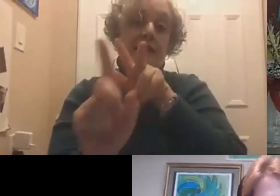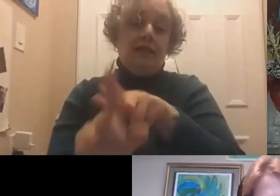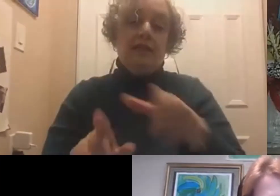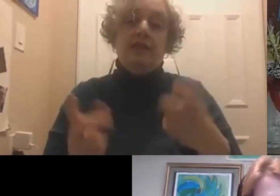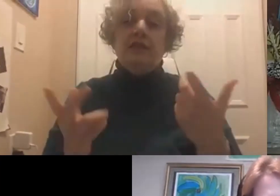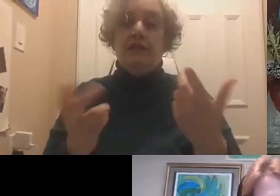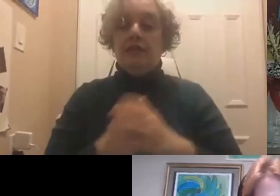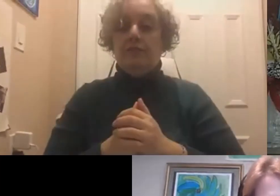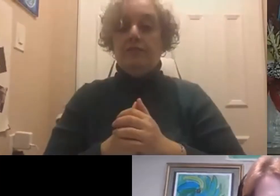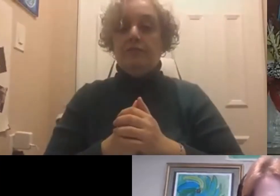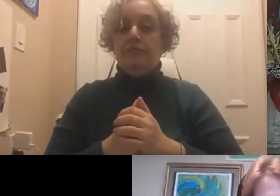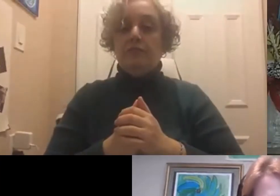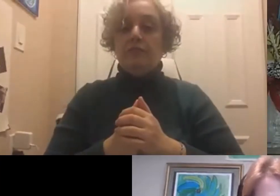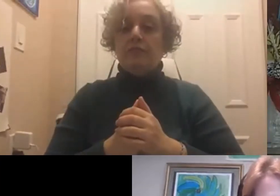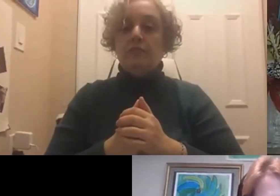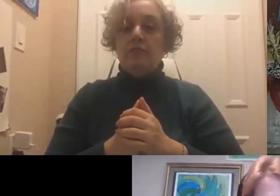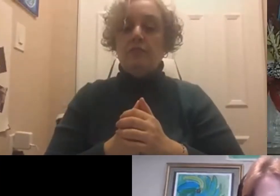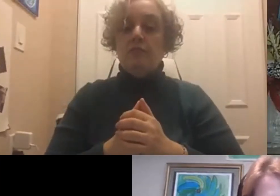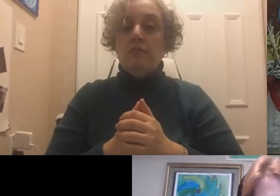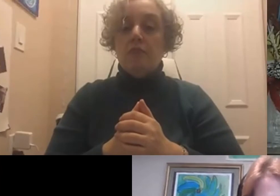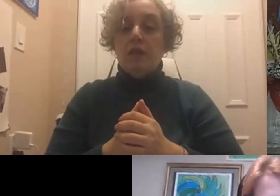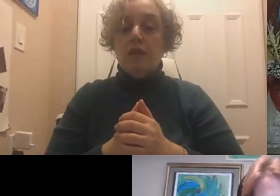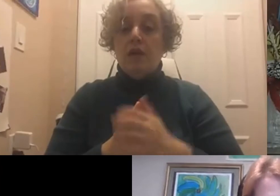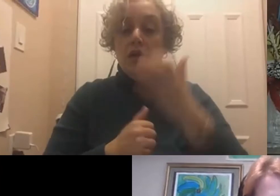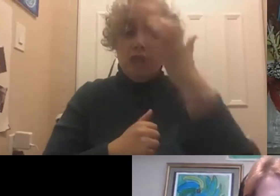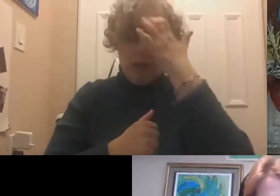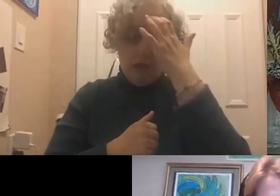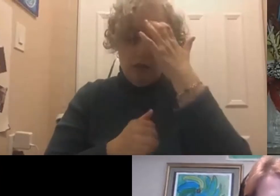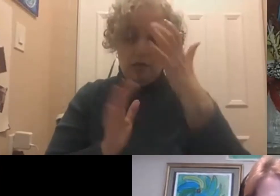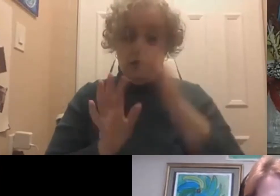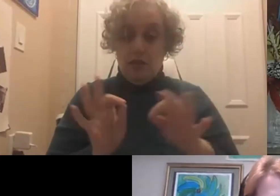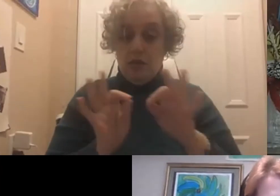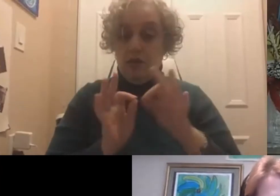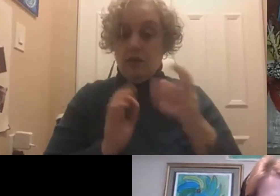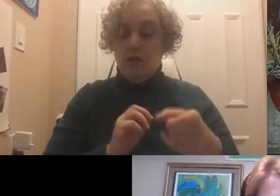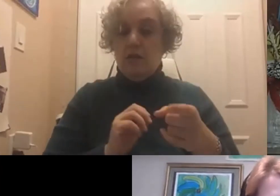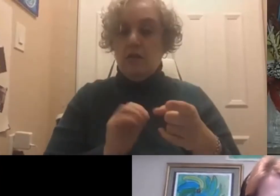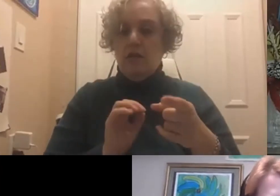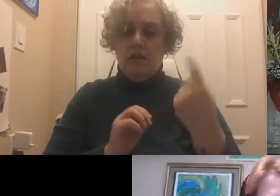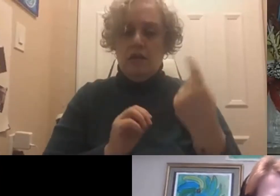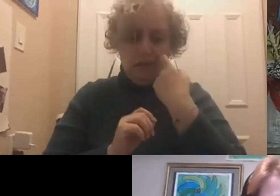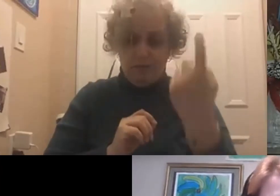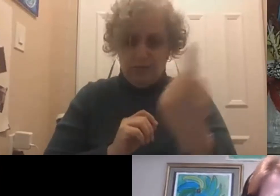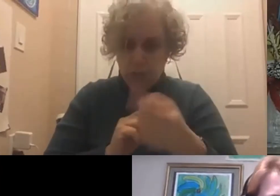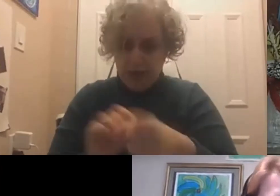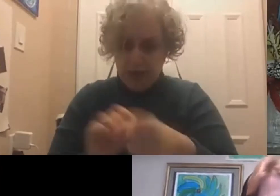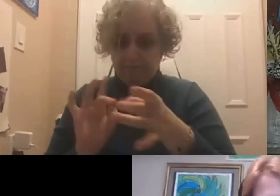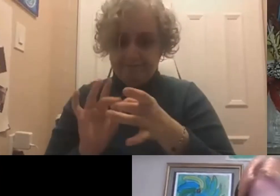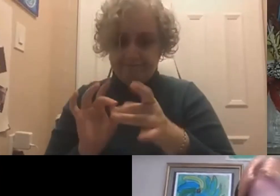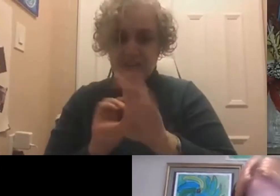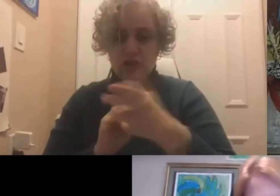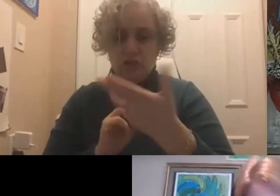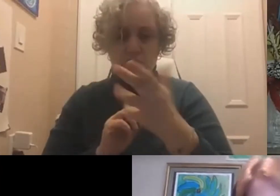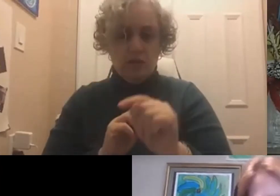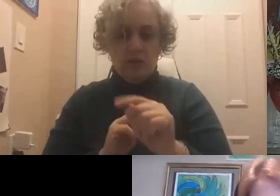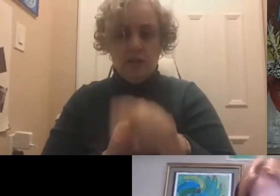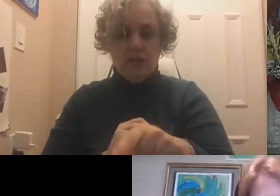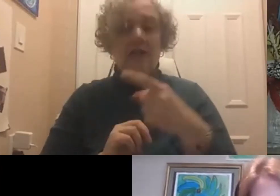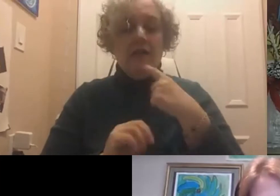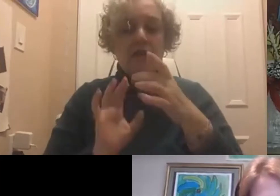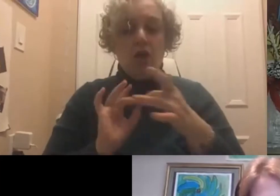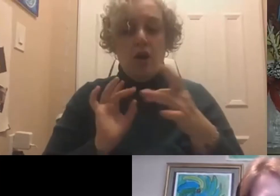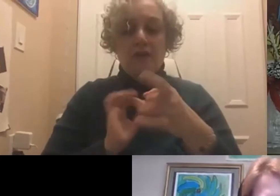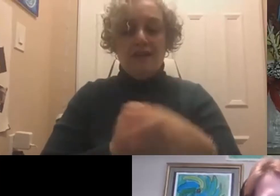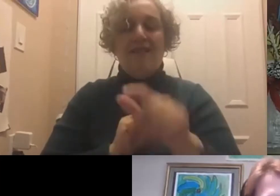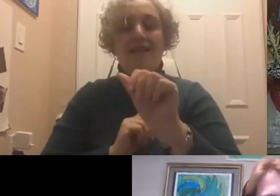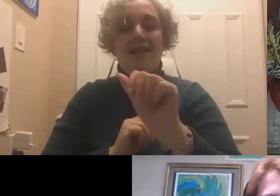really drive value here. Somebody just commented, I noticed that the AI on